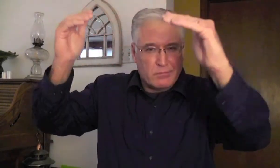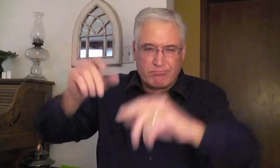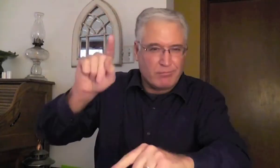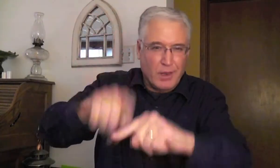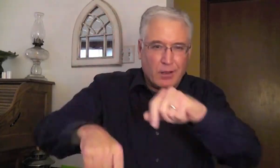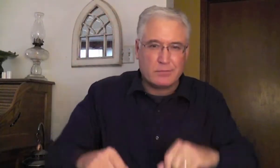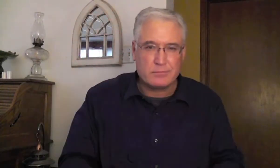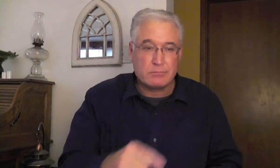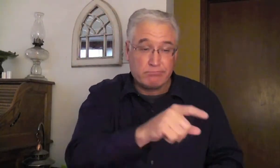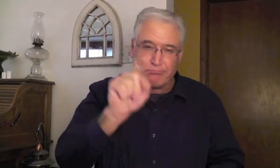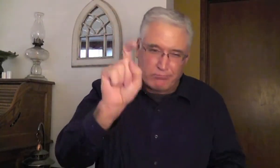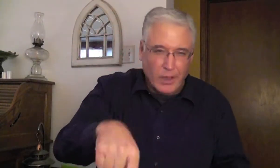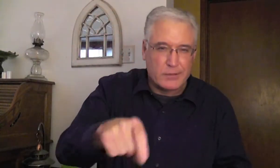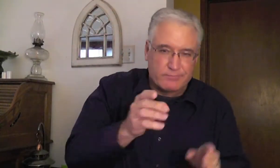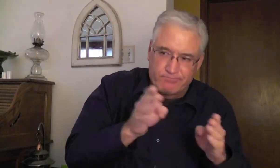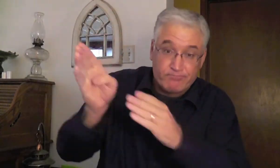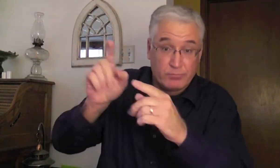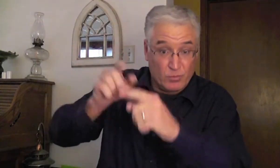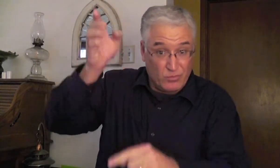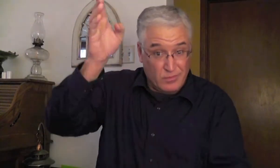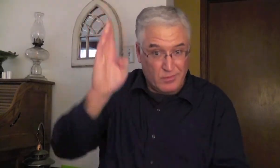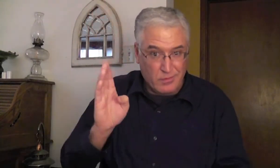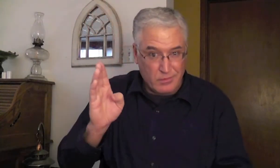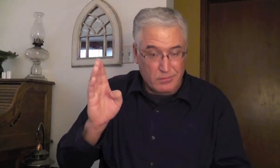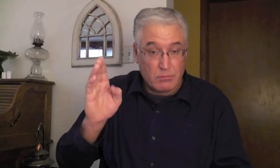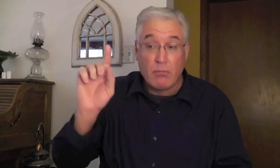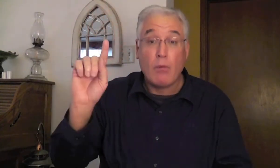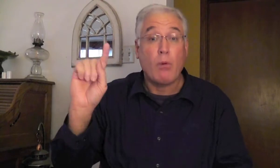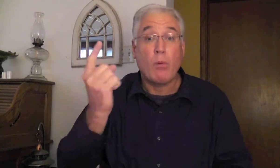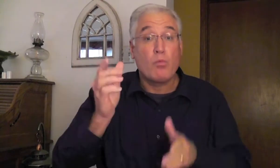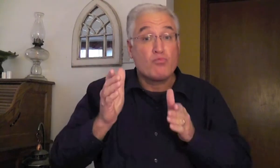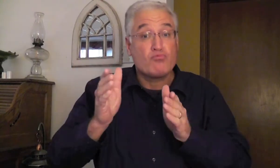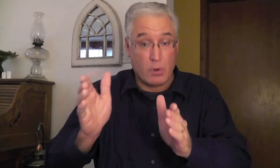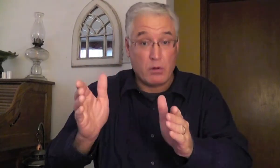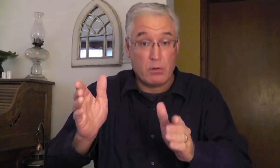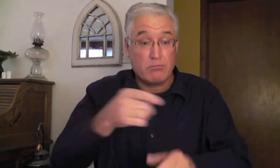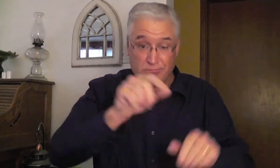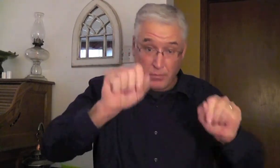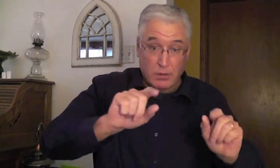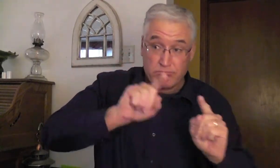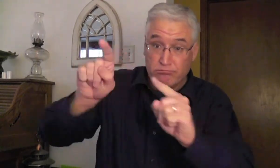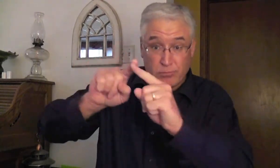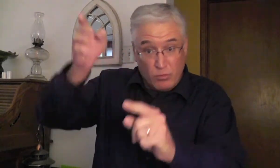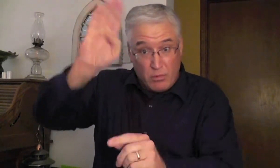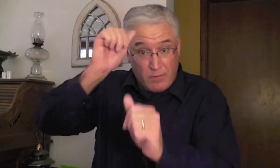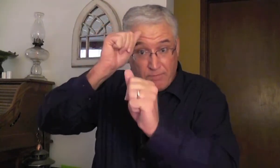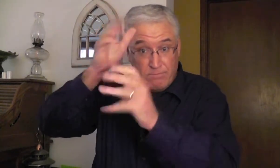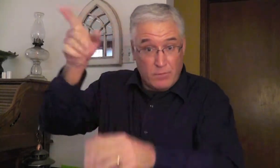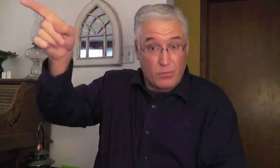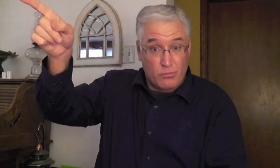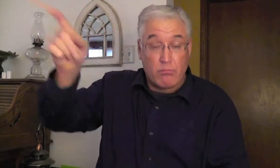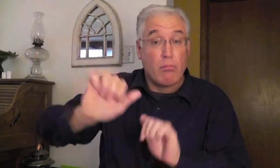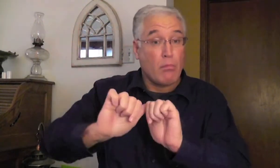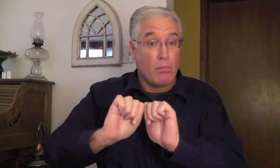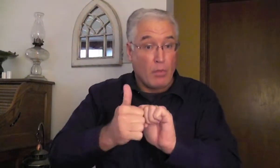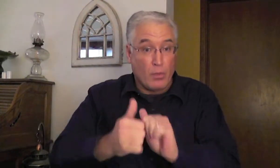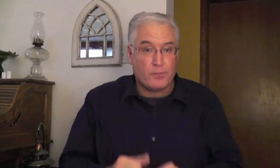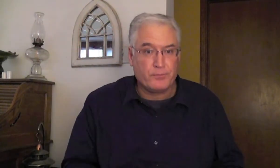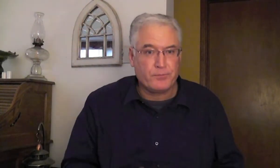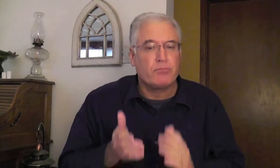we have no hope of getting to heaven. It's futile. Unless we turn to God. And the only way to do that, to turn to God the Father,